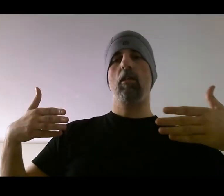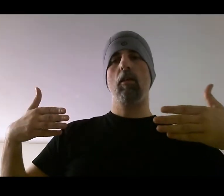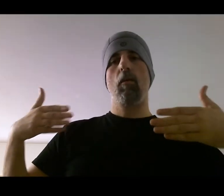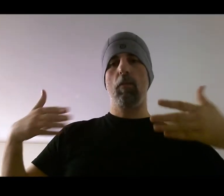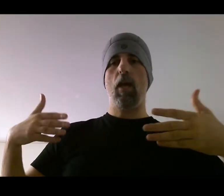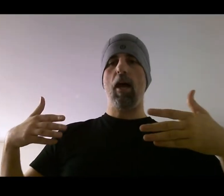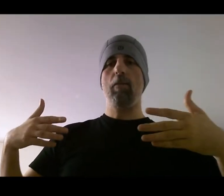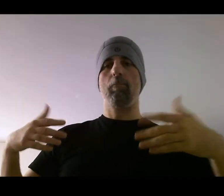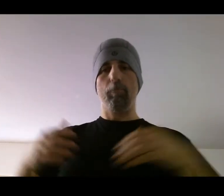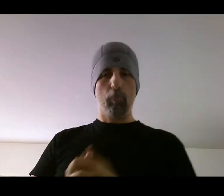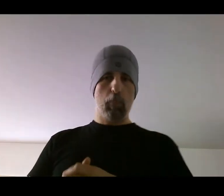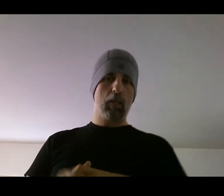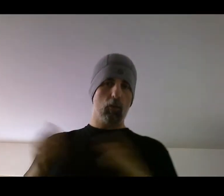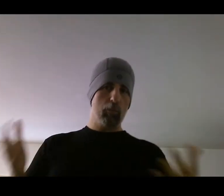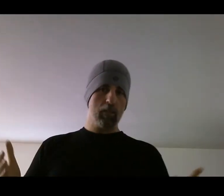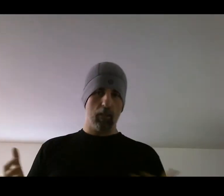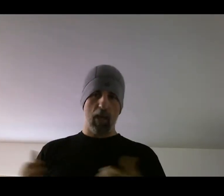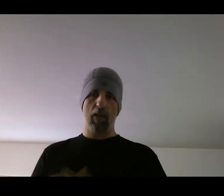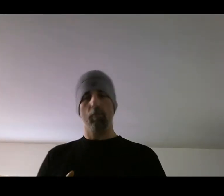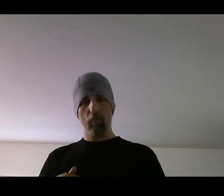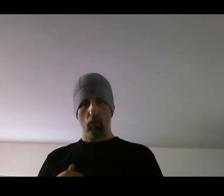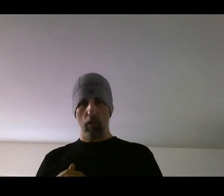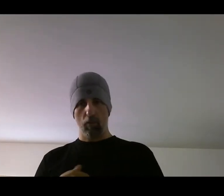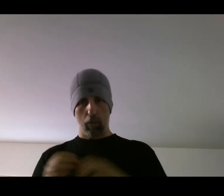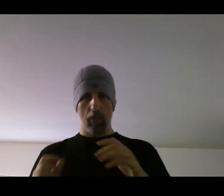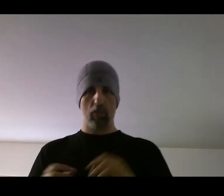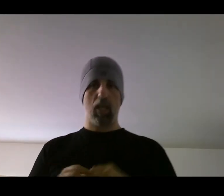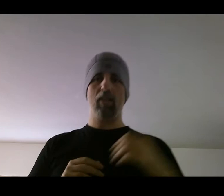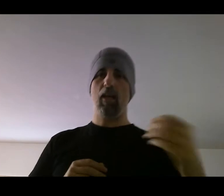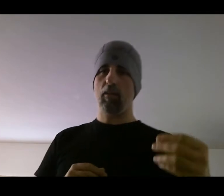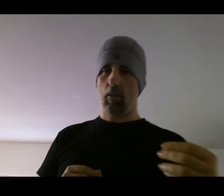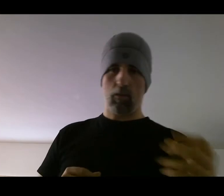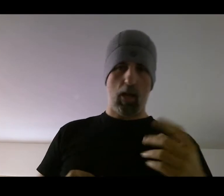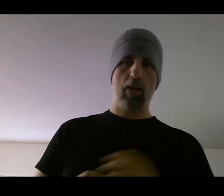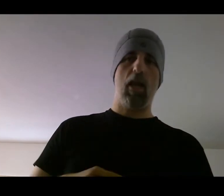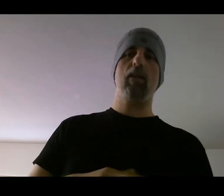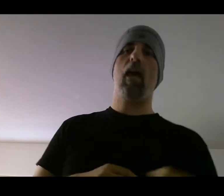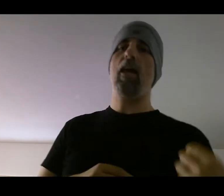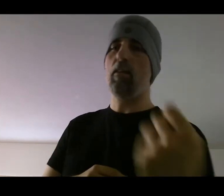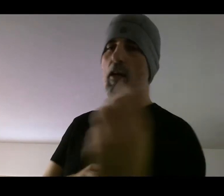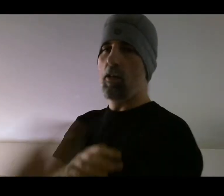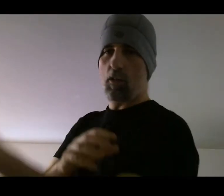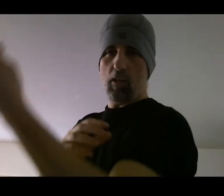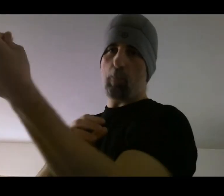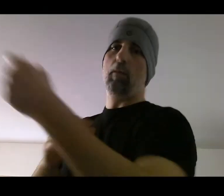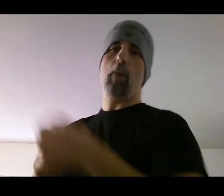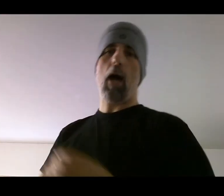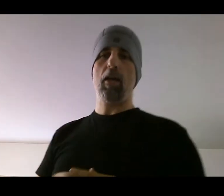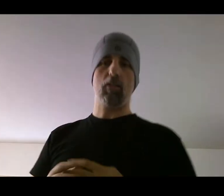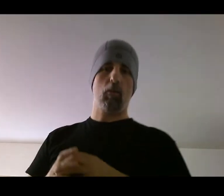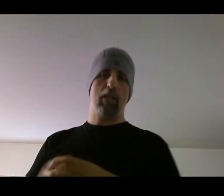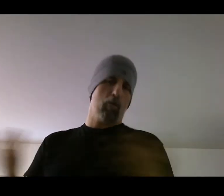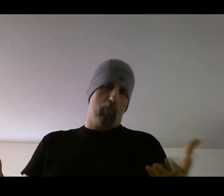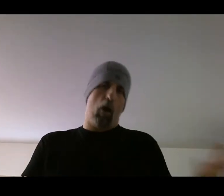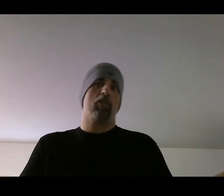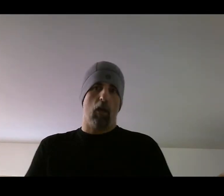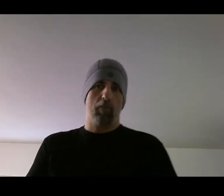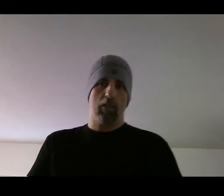the guy, but it will be delayed so that the players can get to the side and can slip in behind someone. Now with boxing, obviously